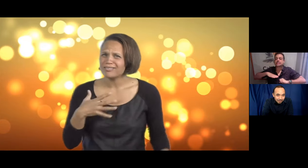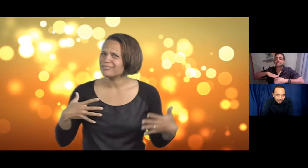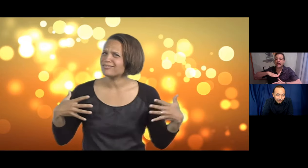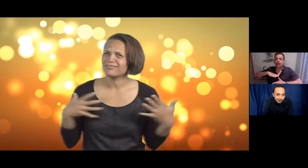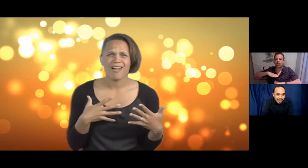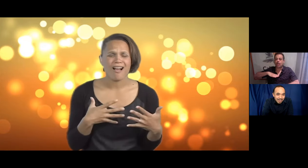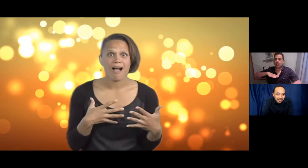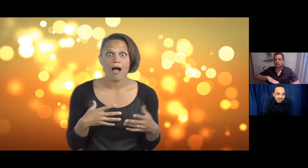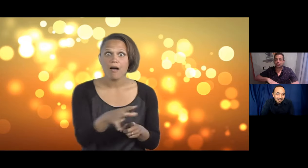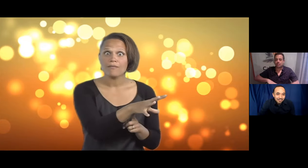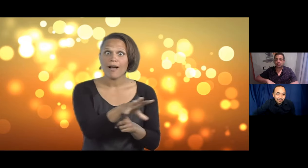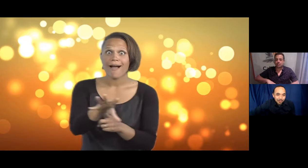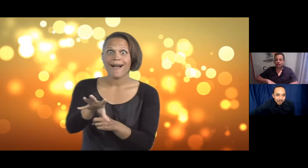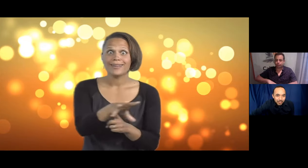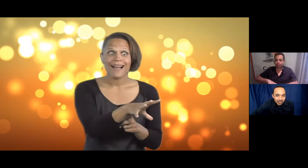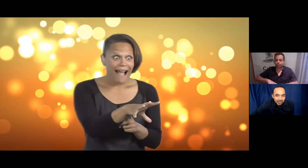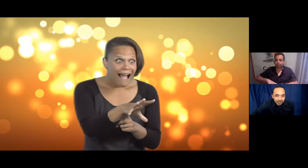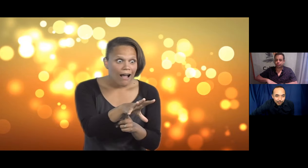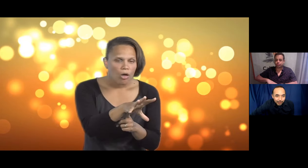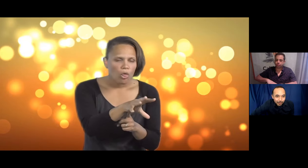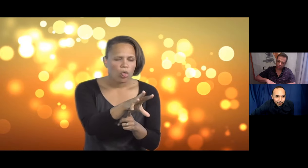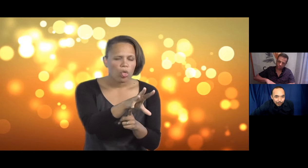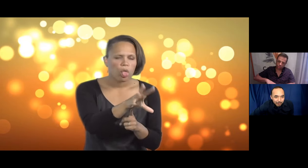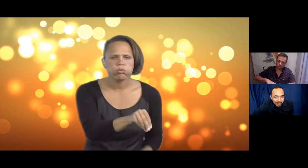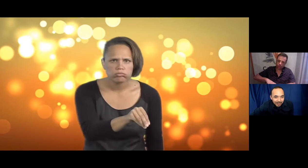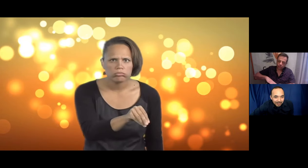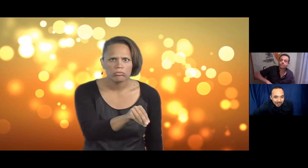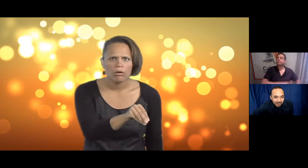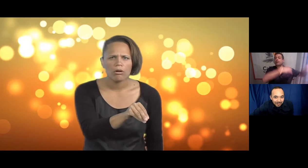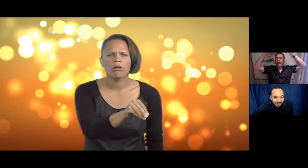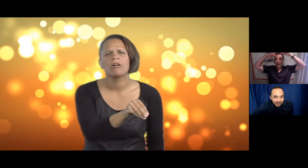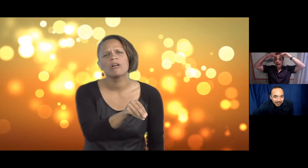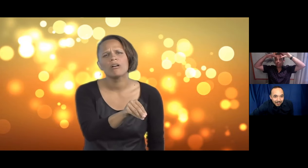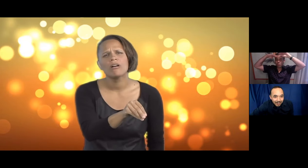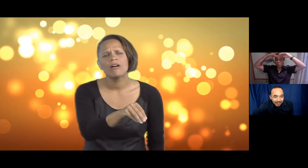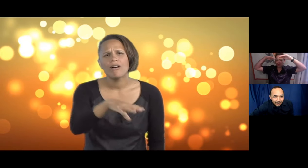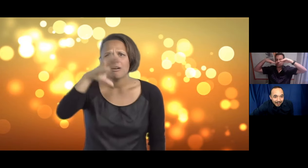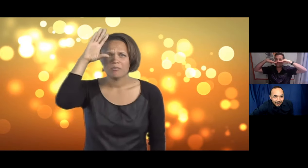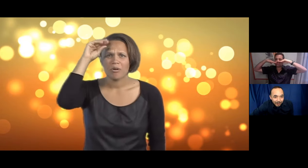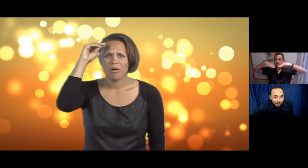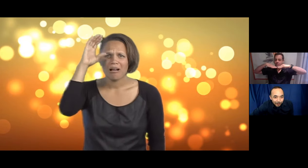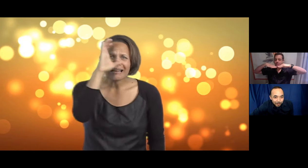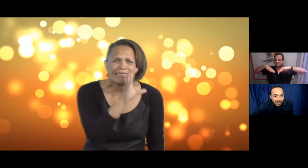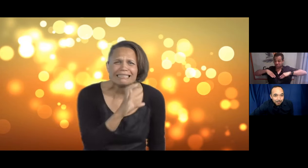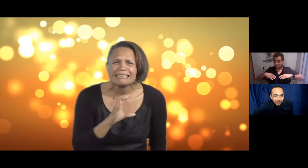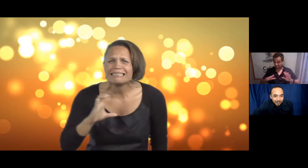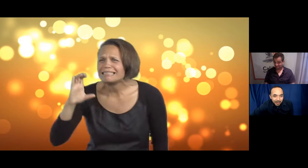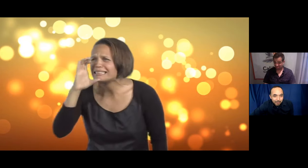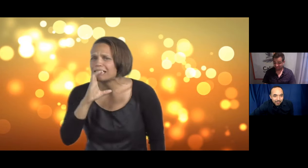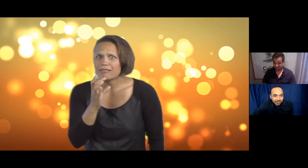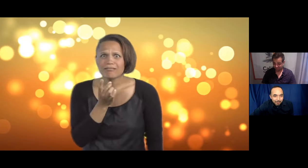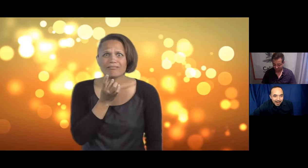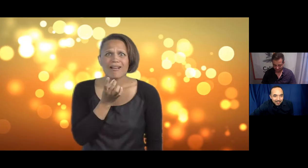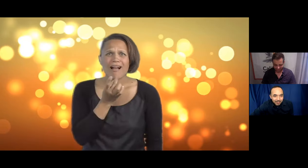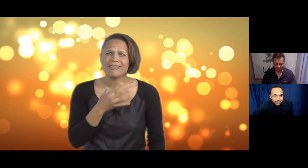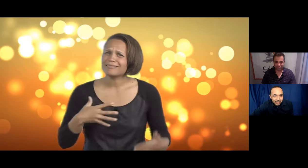So we're on the head, we're on the chin, we're in neutral space. And now it goes back up to the top,